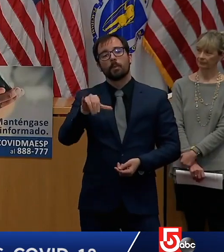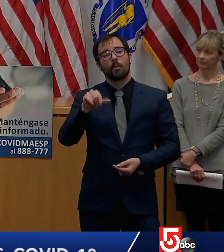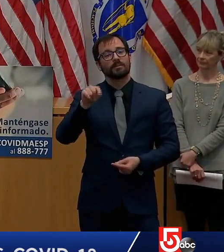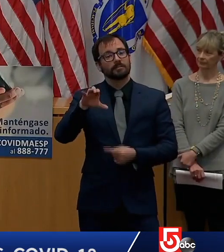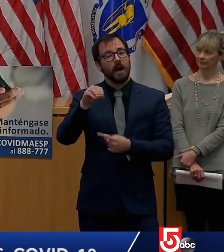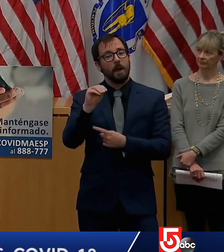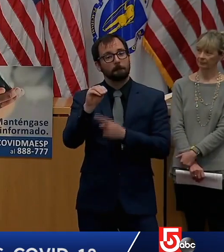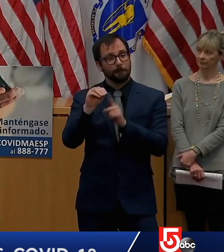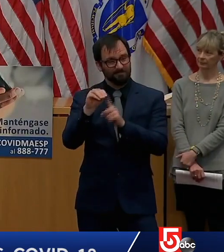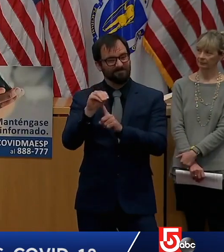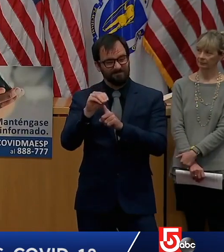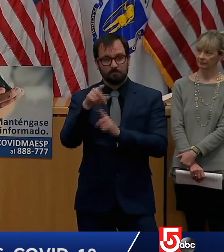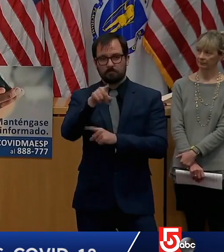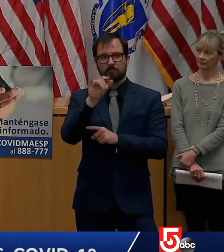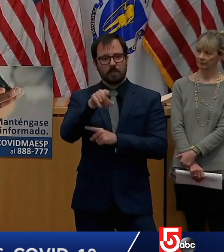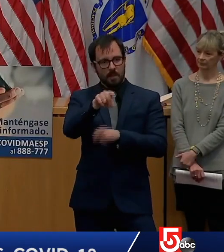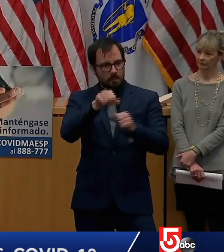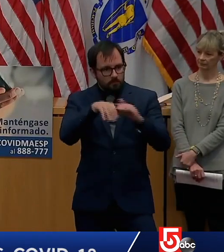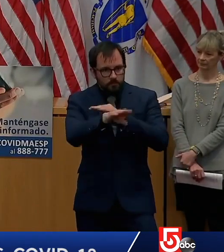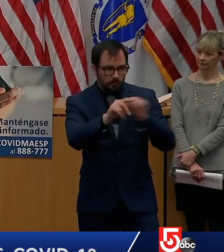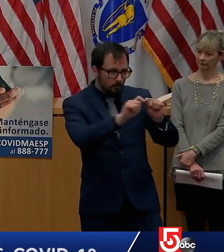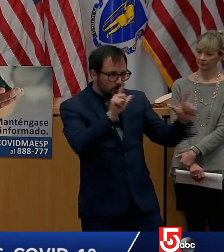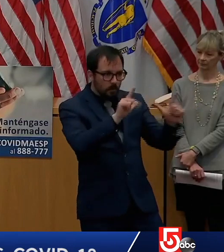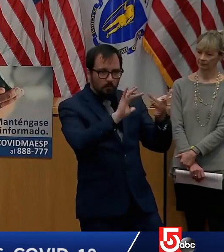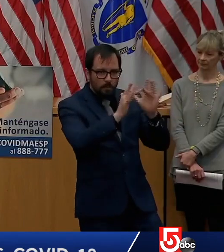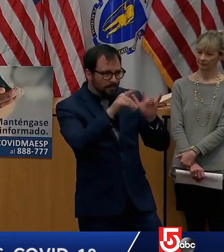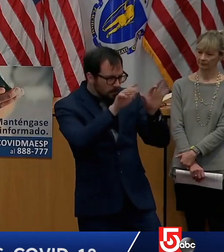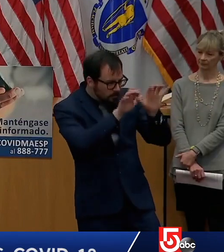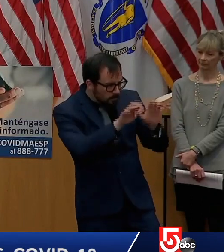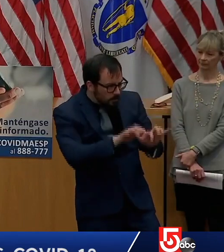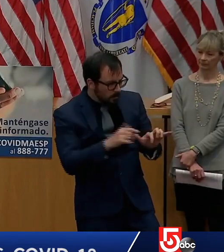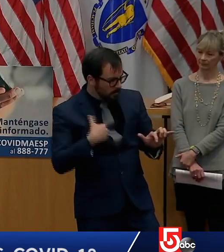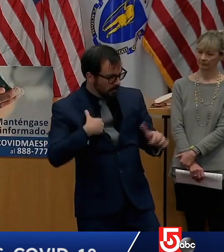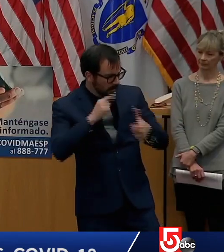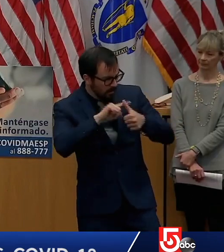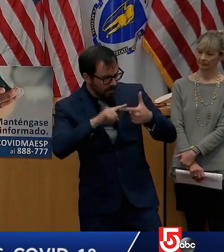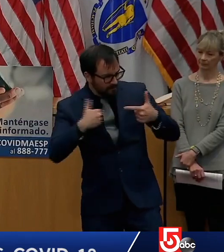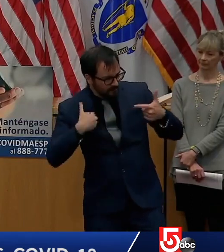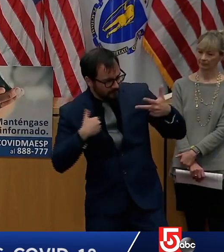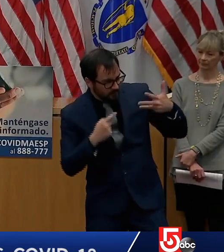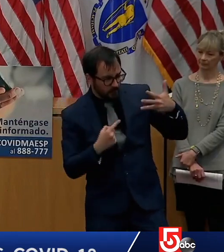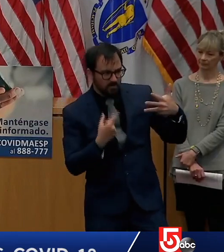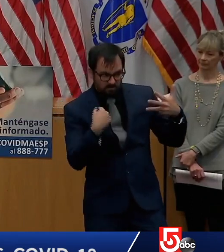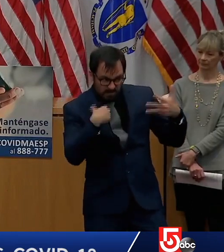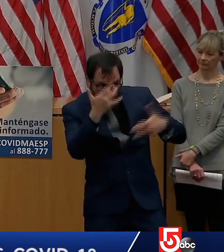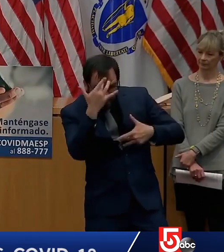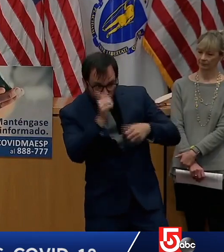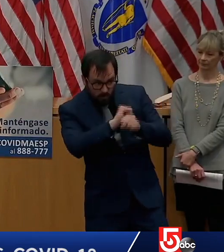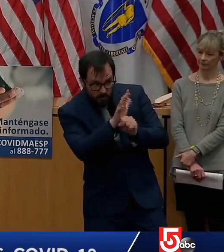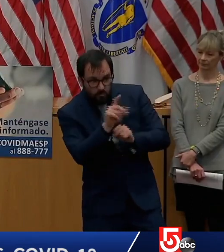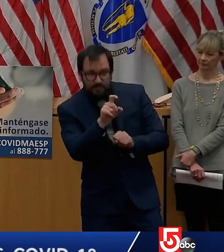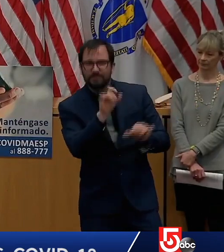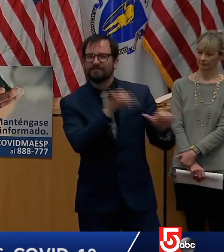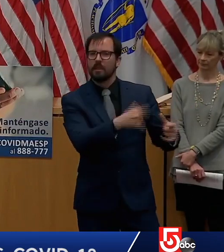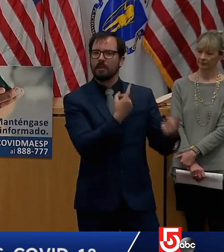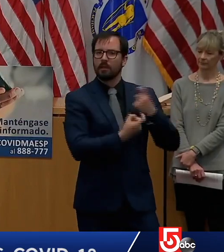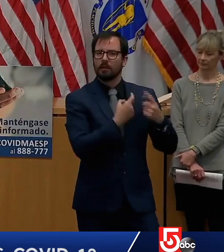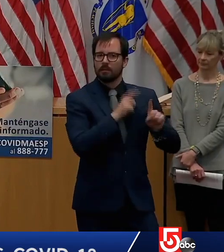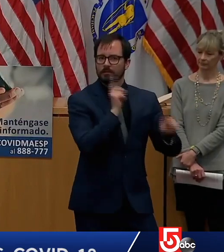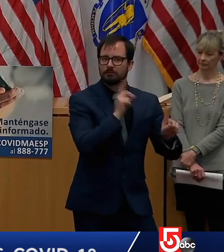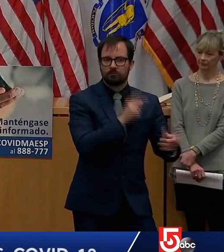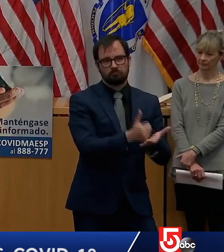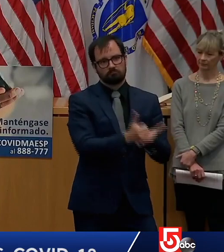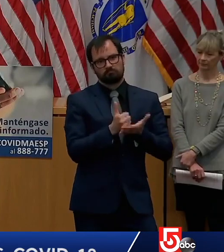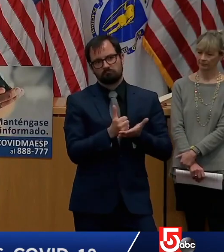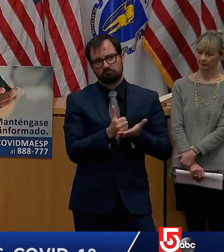actually served at this point over 90 000 people and there have been people in cases where they've worked through the system where